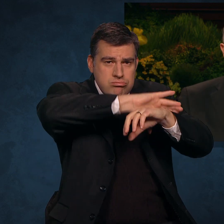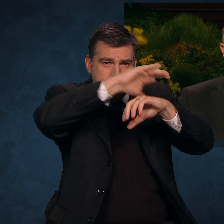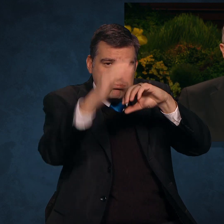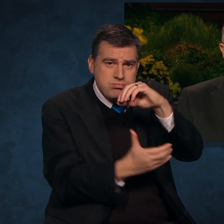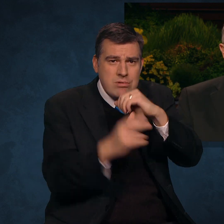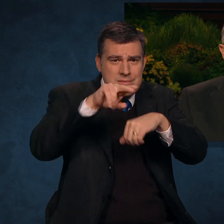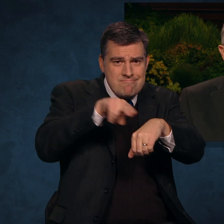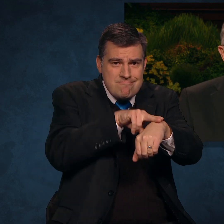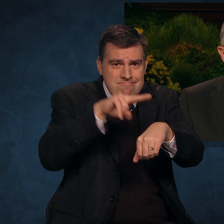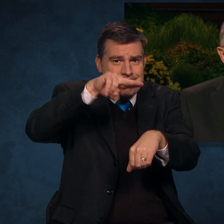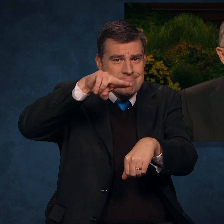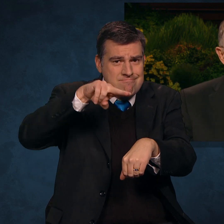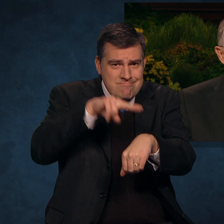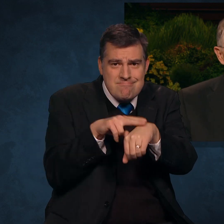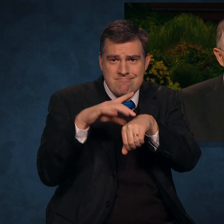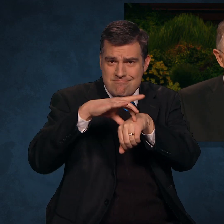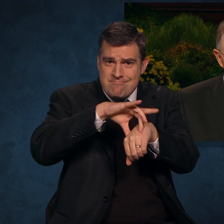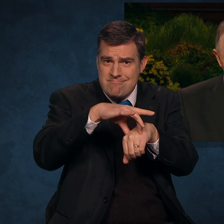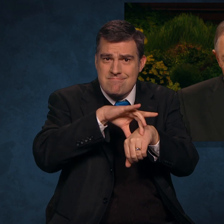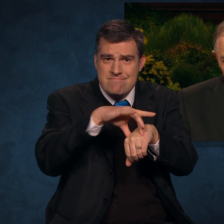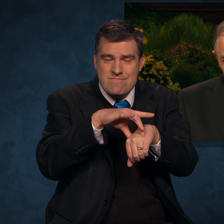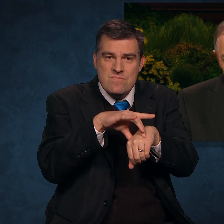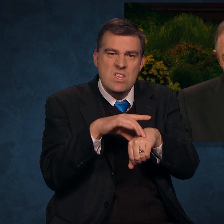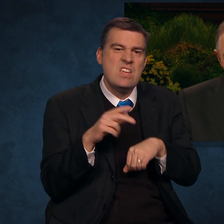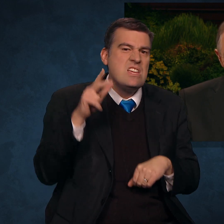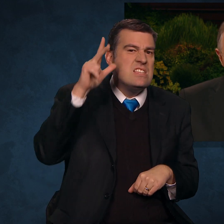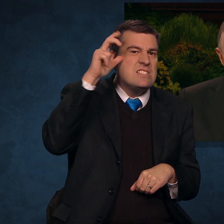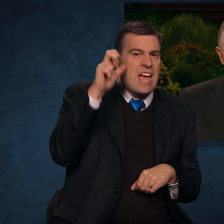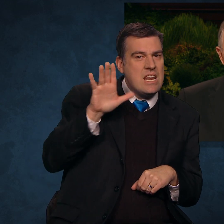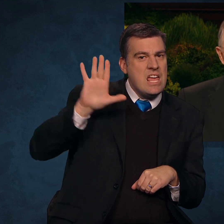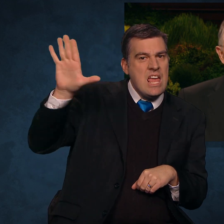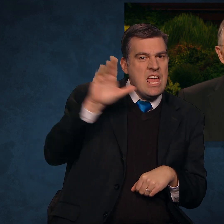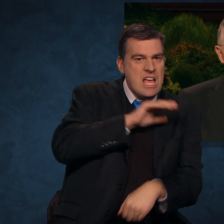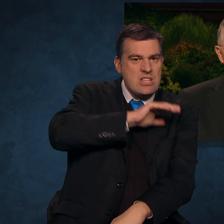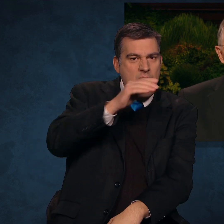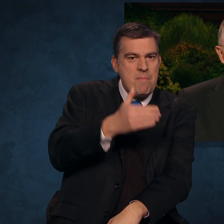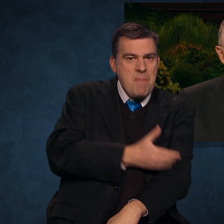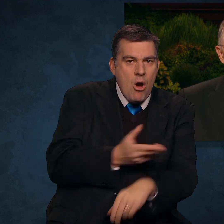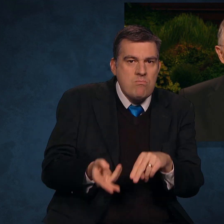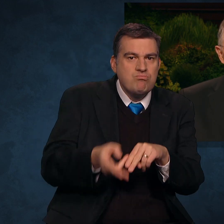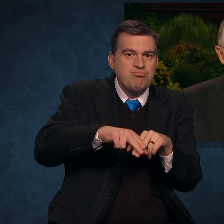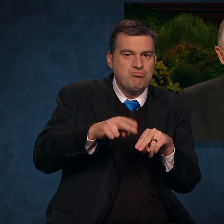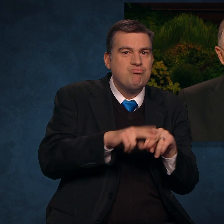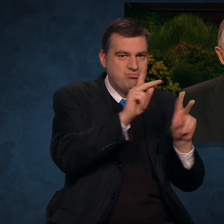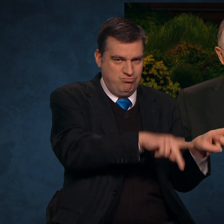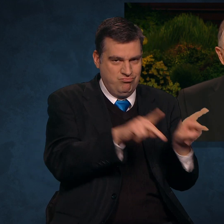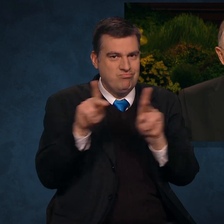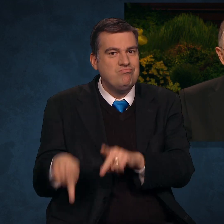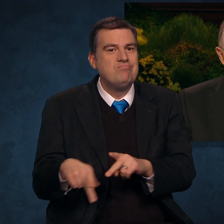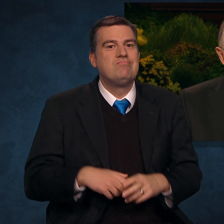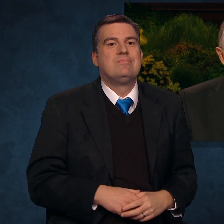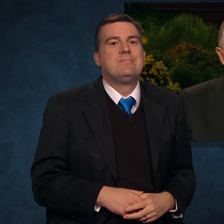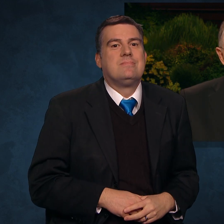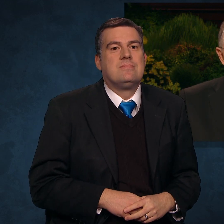to the spread of the gospel among the nations of the earth, so would the power of Satan rise.